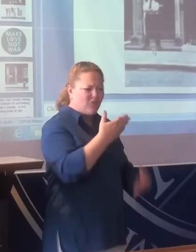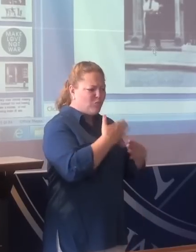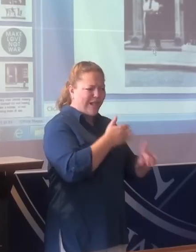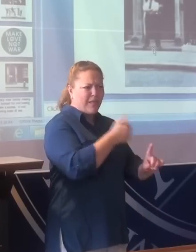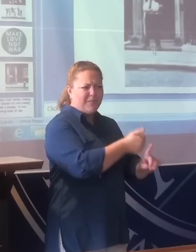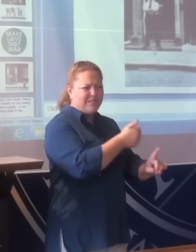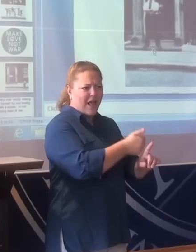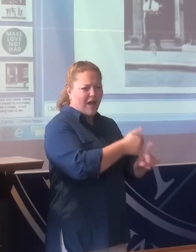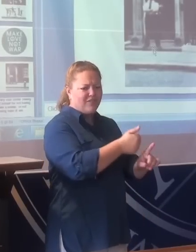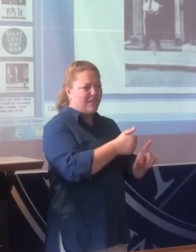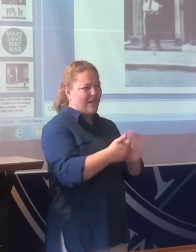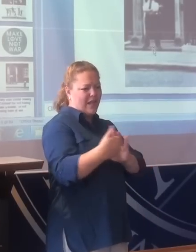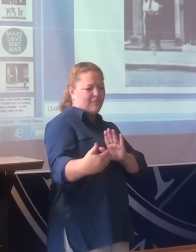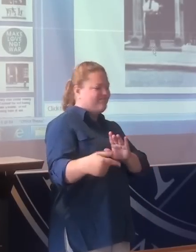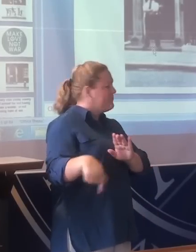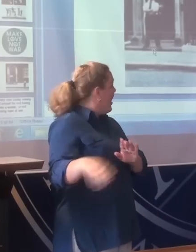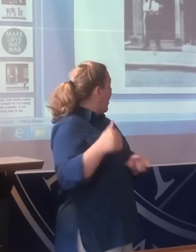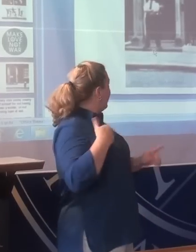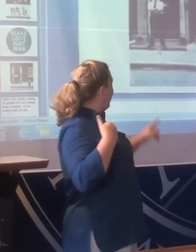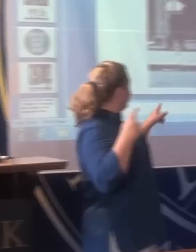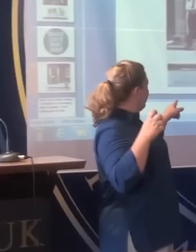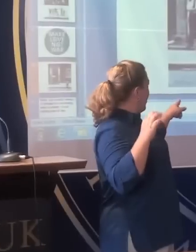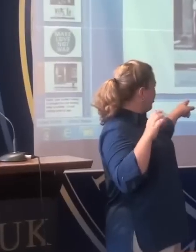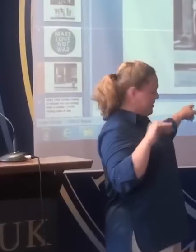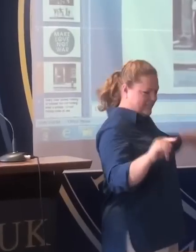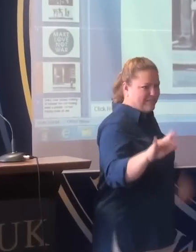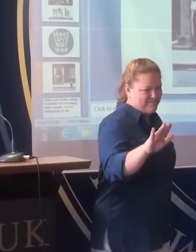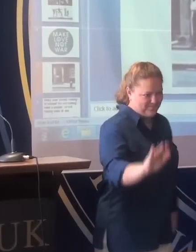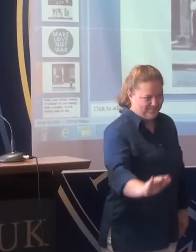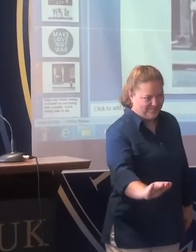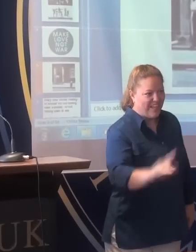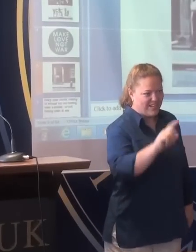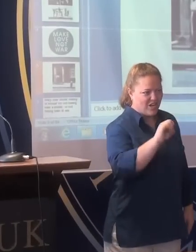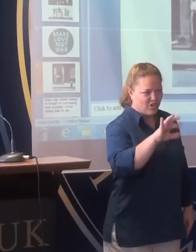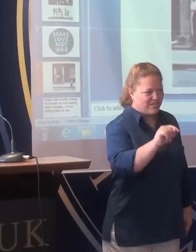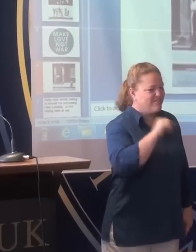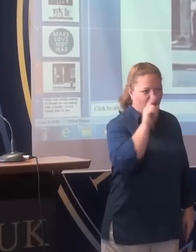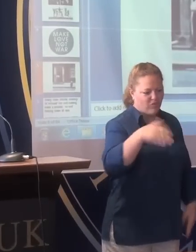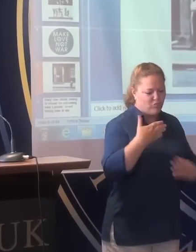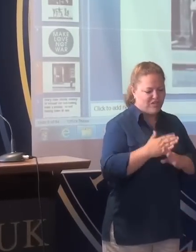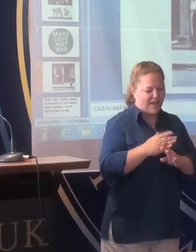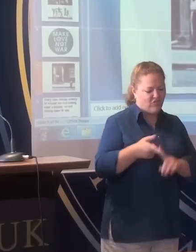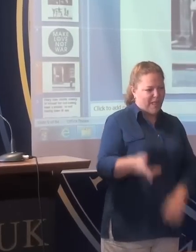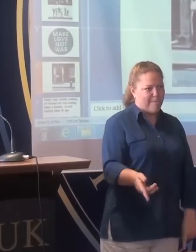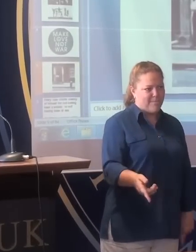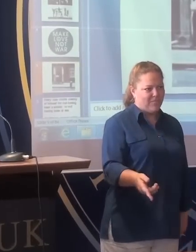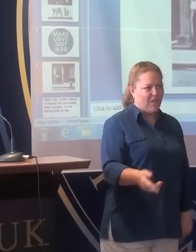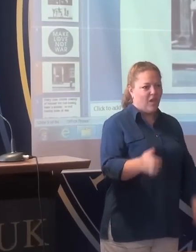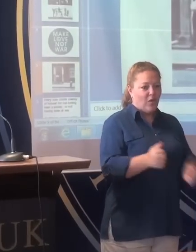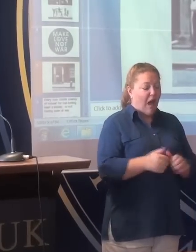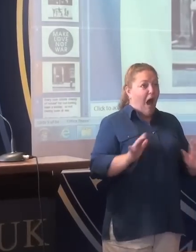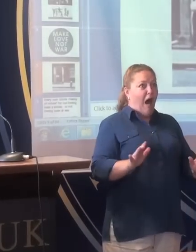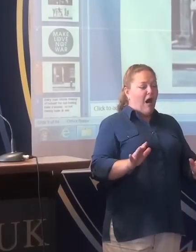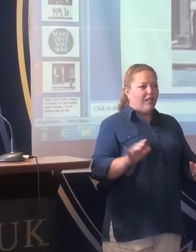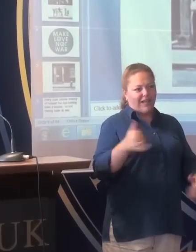themselves against, as you can see, there's a young terrorist there. They didn't have to protect themselves from him by armed guards,